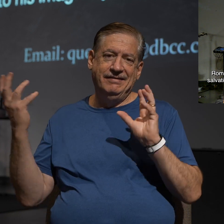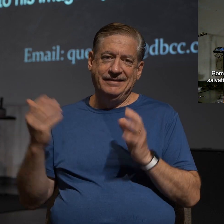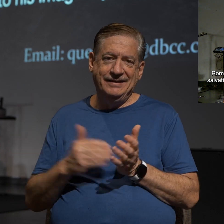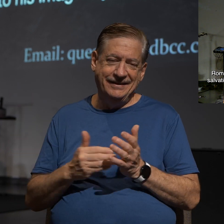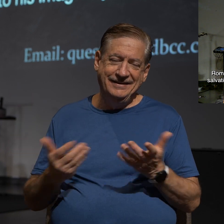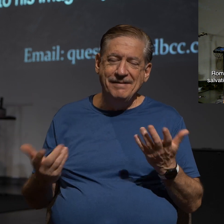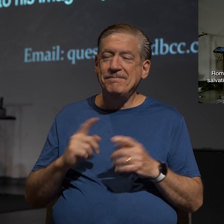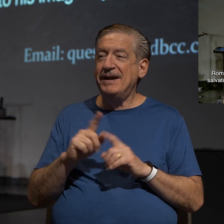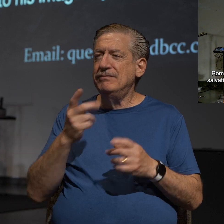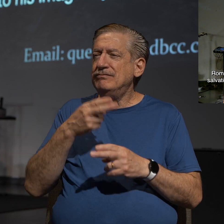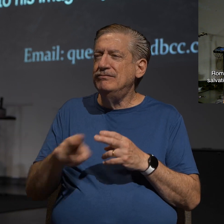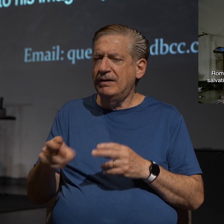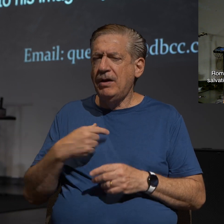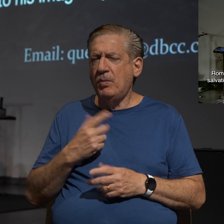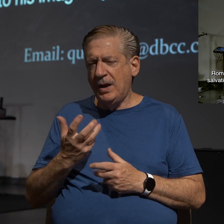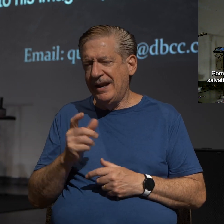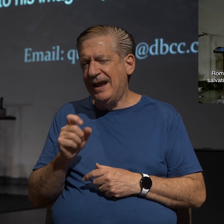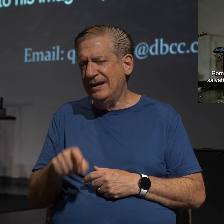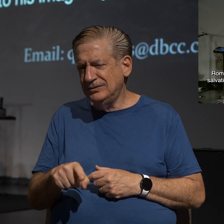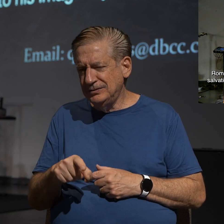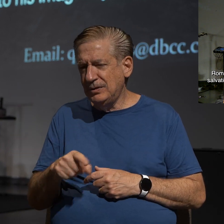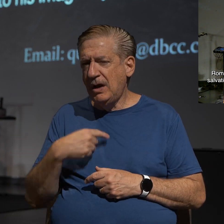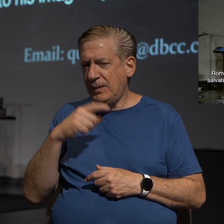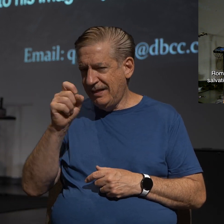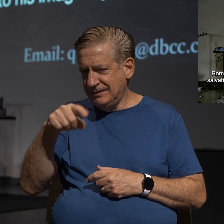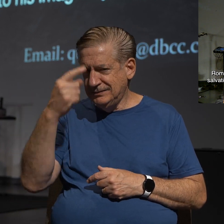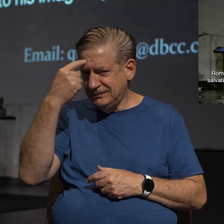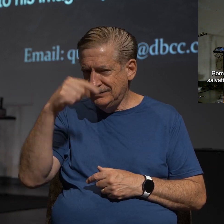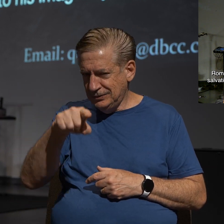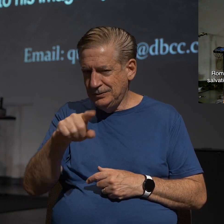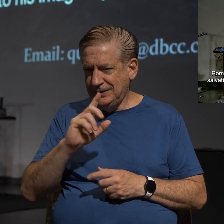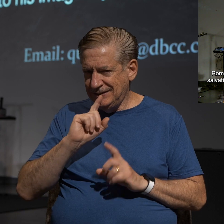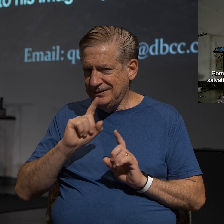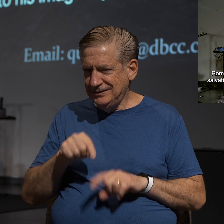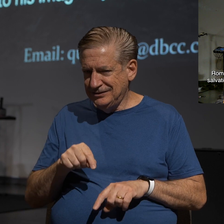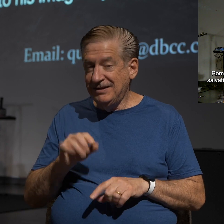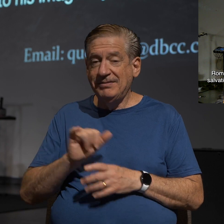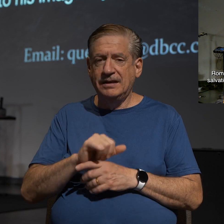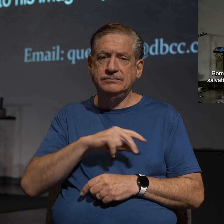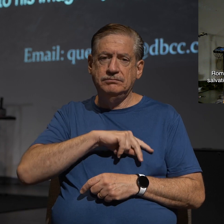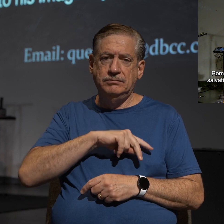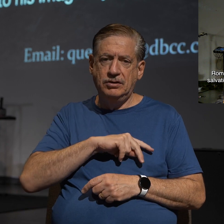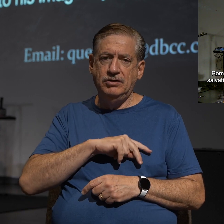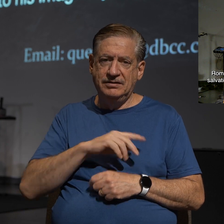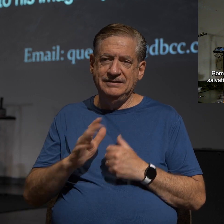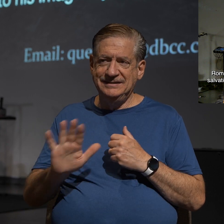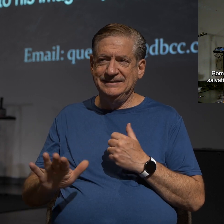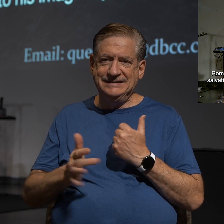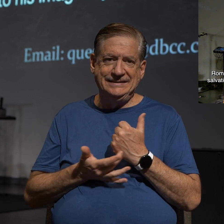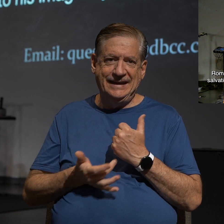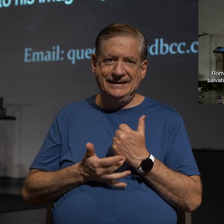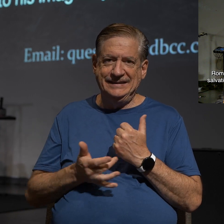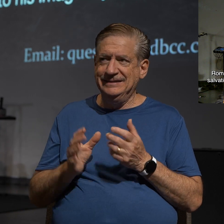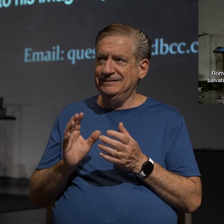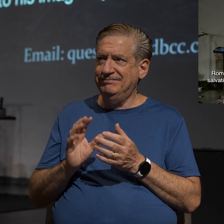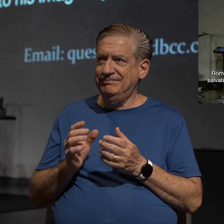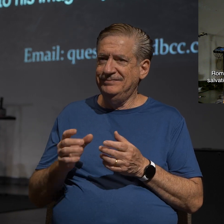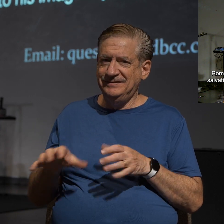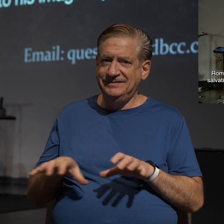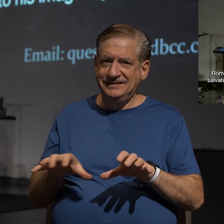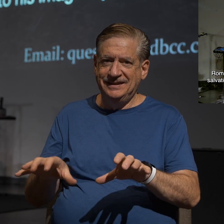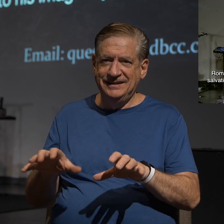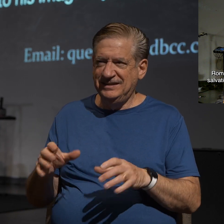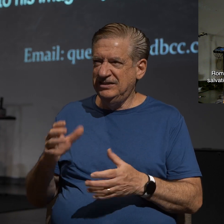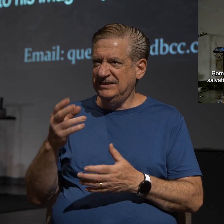you had insight to, oh, they want to ask me this. I will ask it for you and then answer it. That's Paul's technique here in the second half of chapter 10.